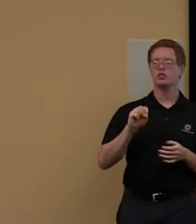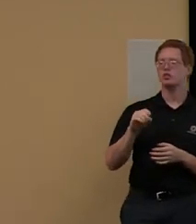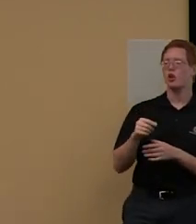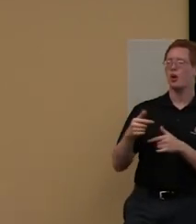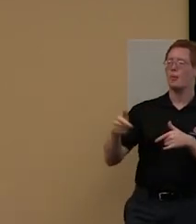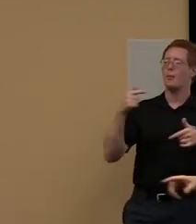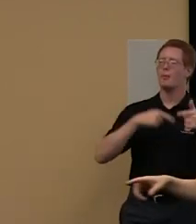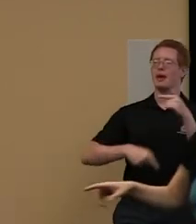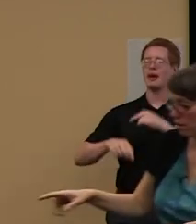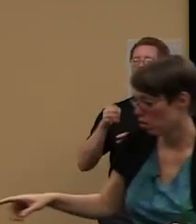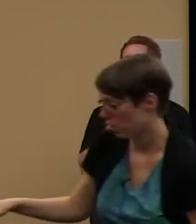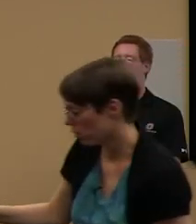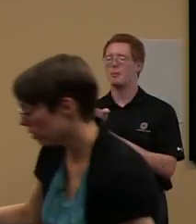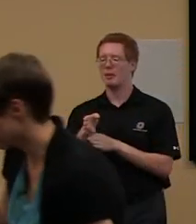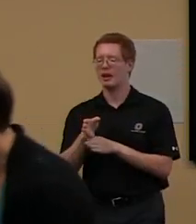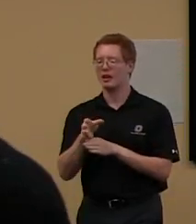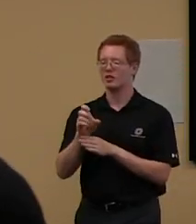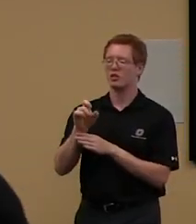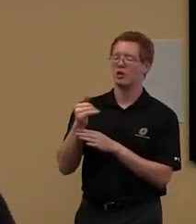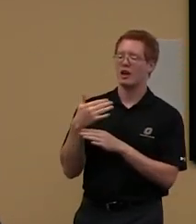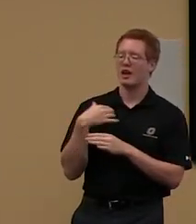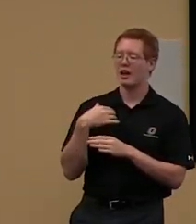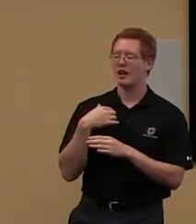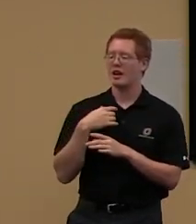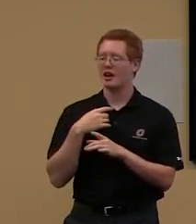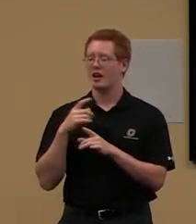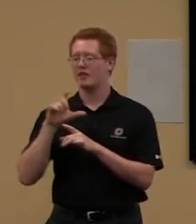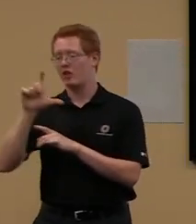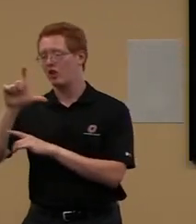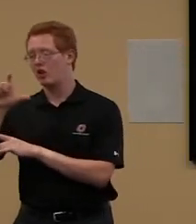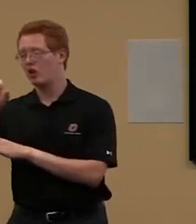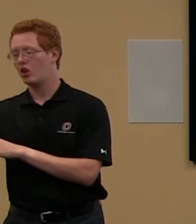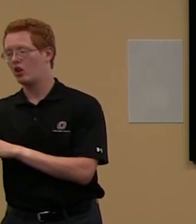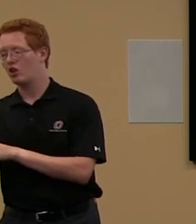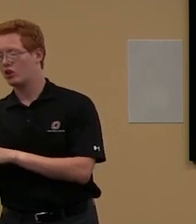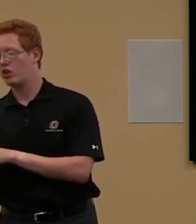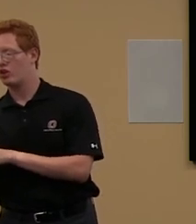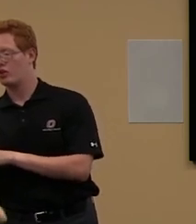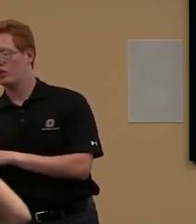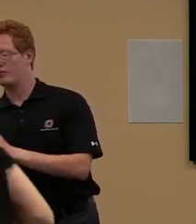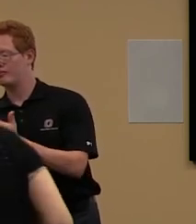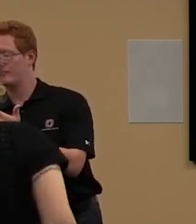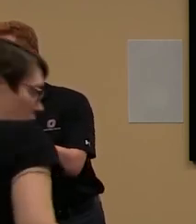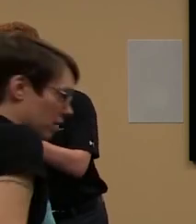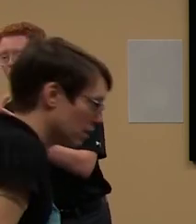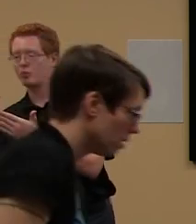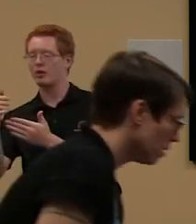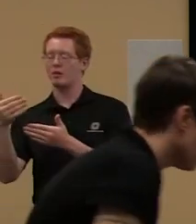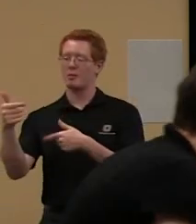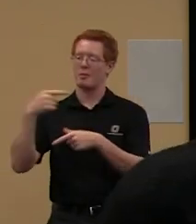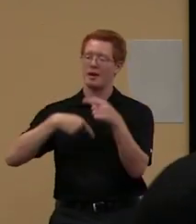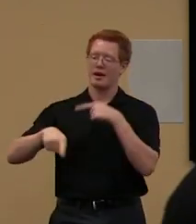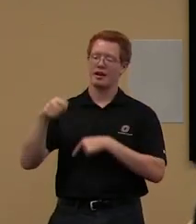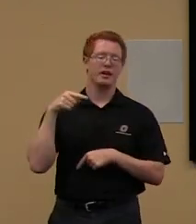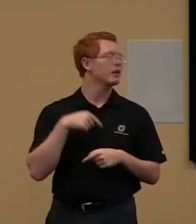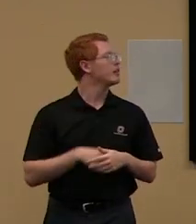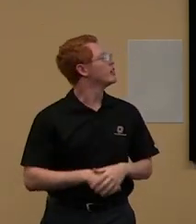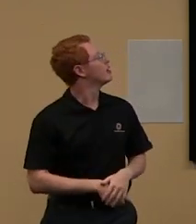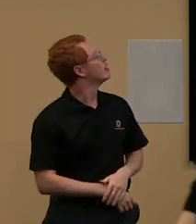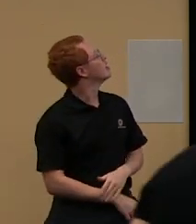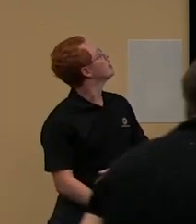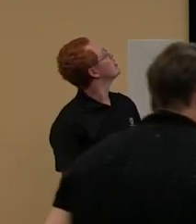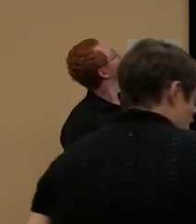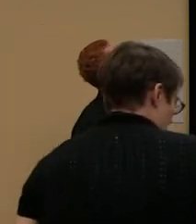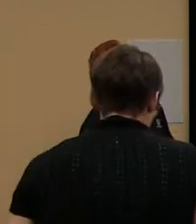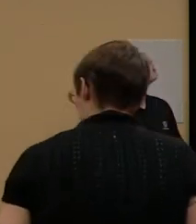Chris library logo here you can click on that that'll bring you back click on that